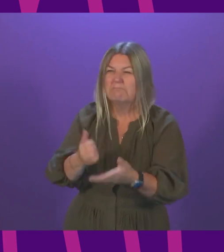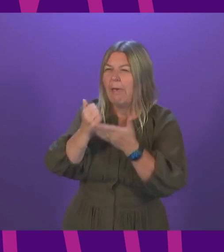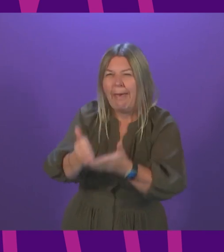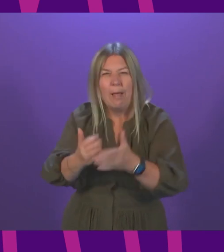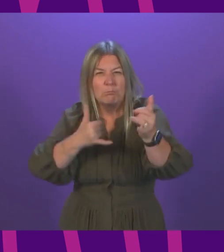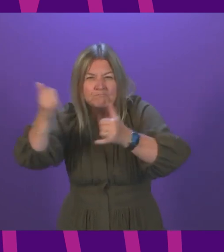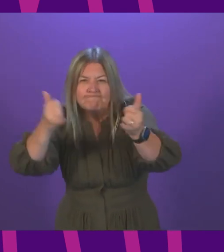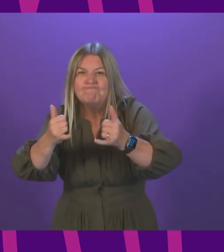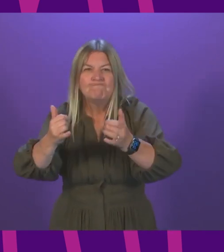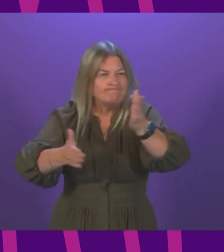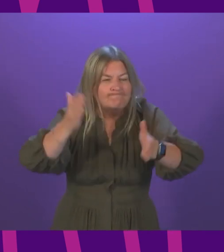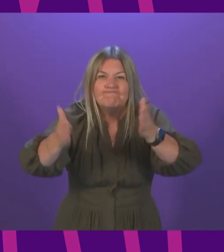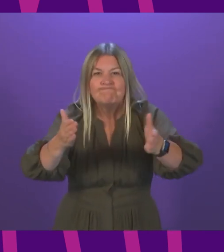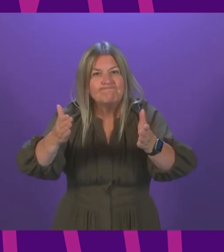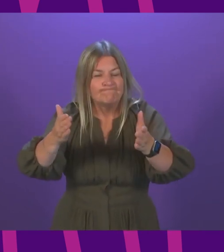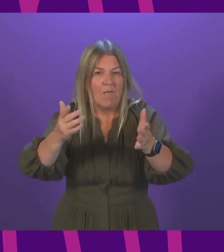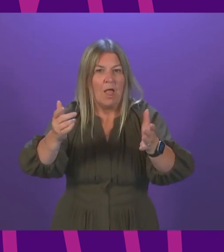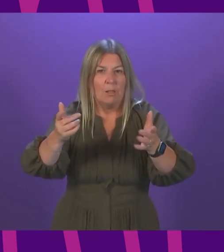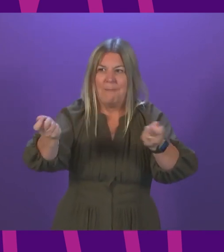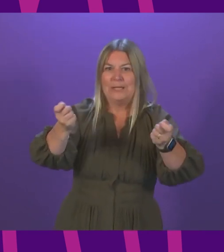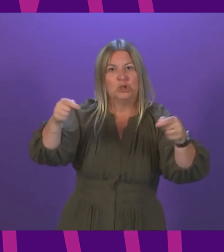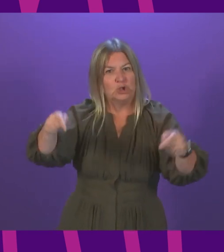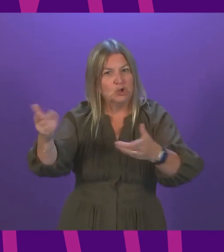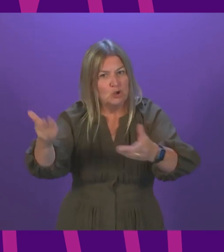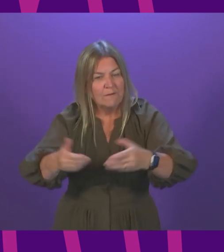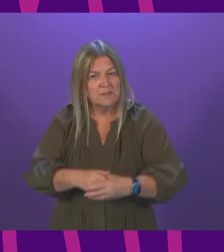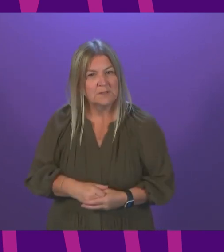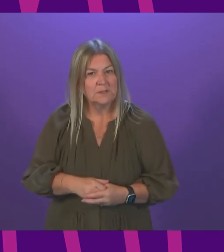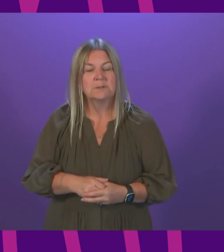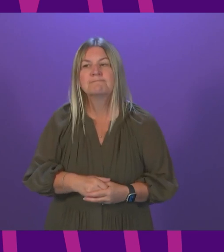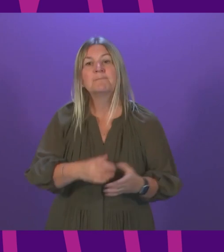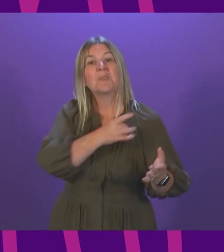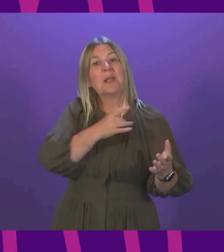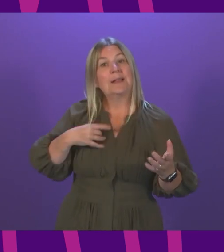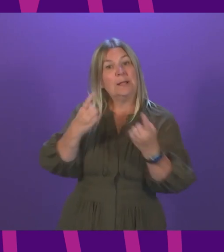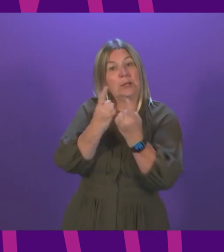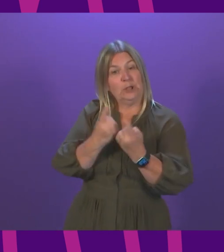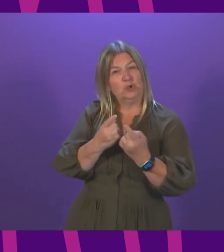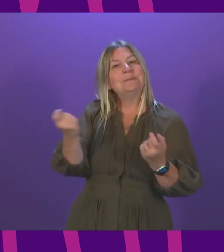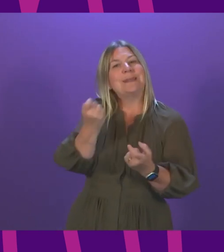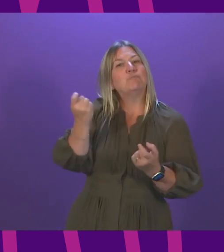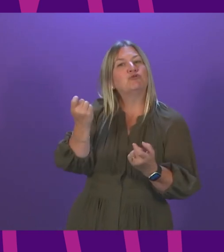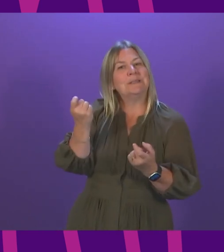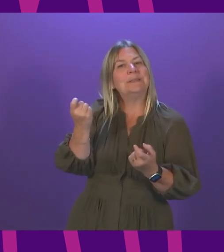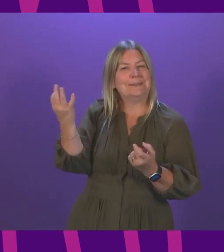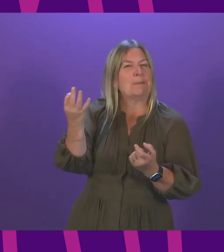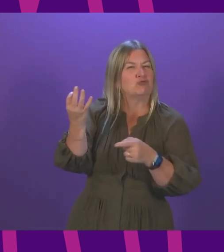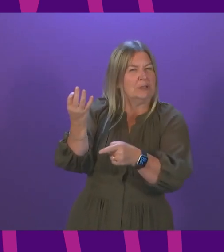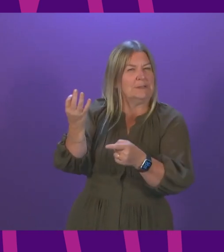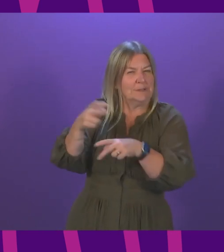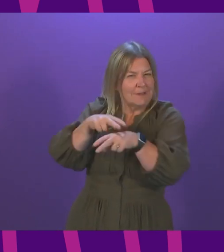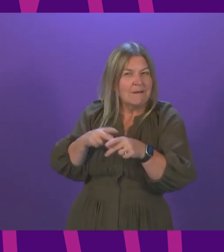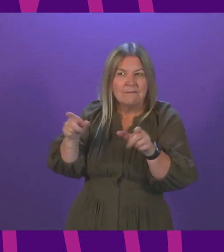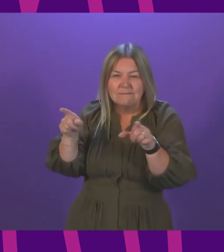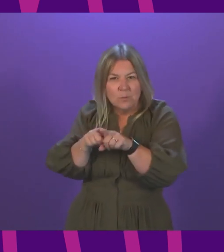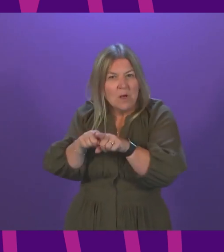dispatching over the winter period. On specific clinical issues, we also bringing in temporary clinical input to decision-making on mental health,